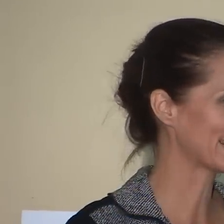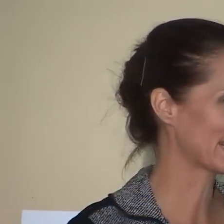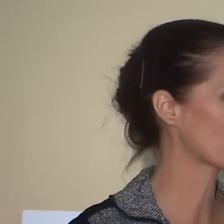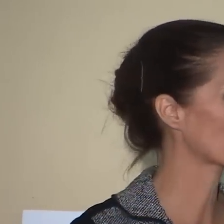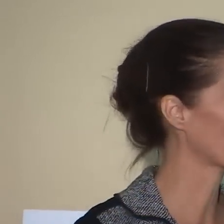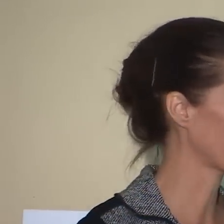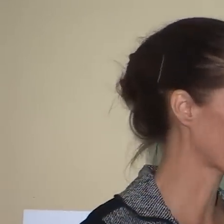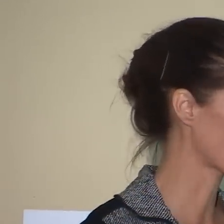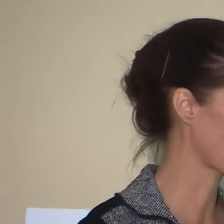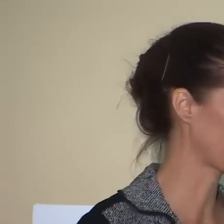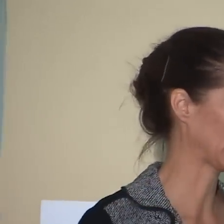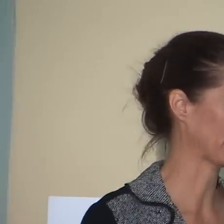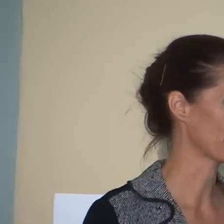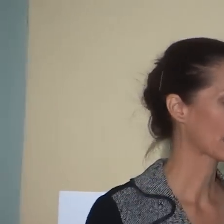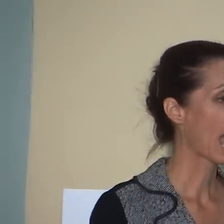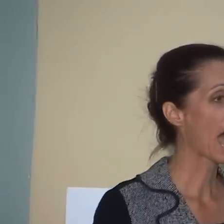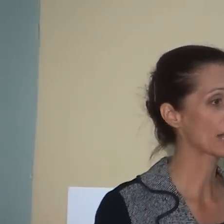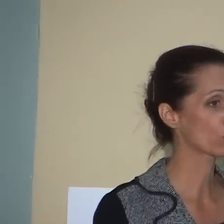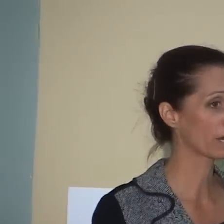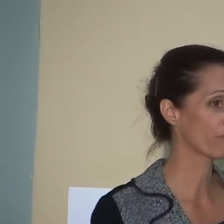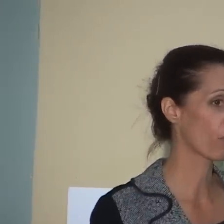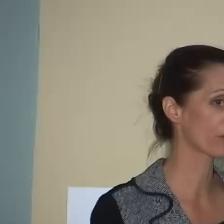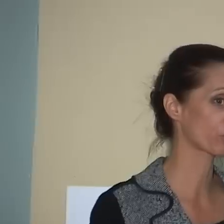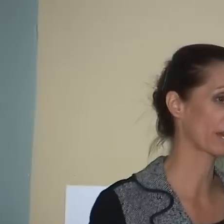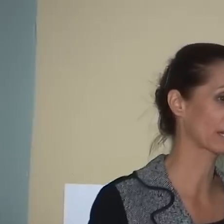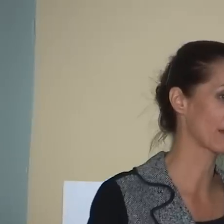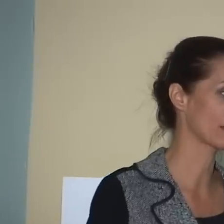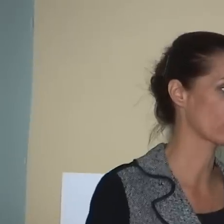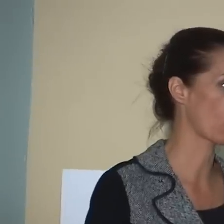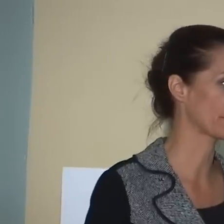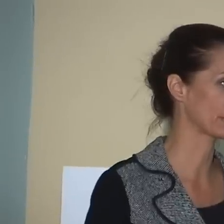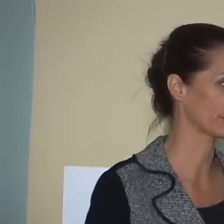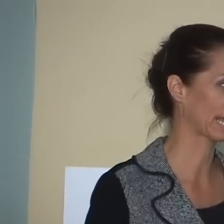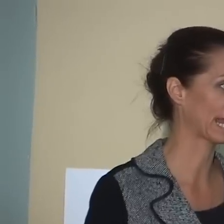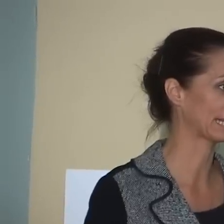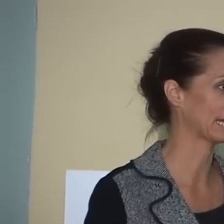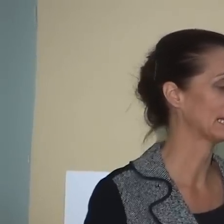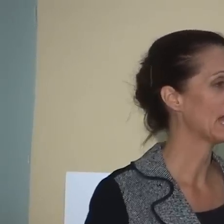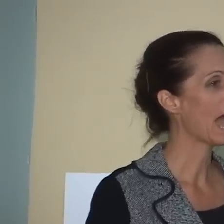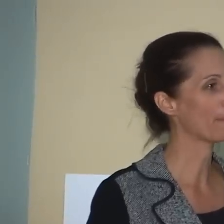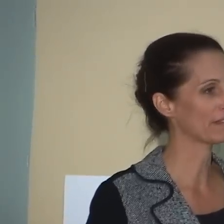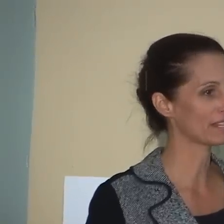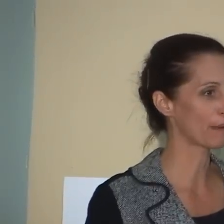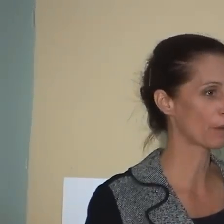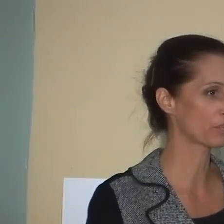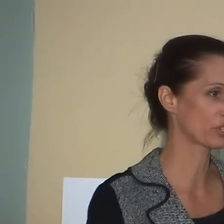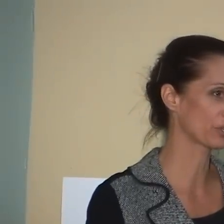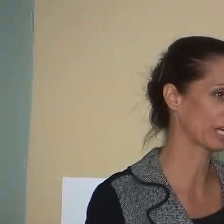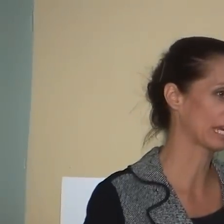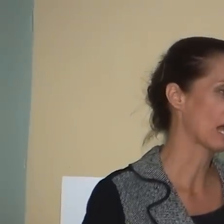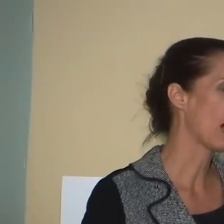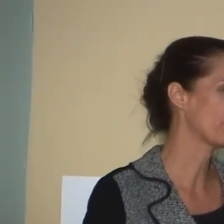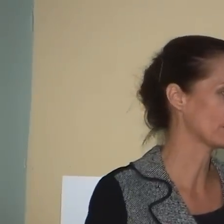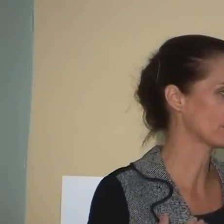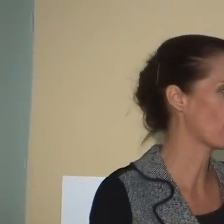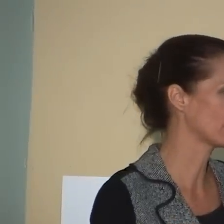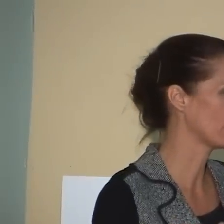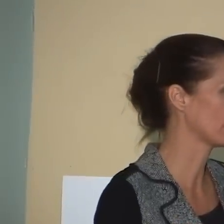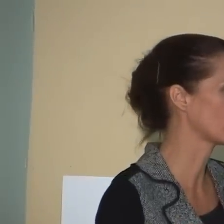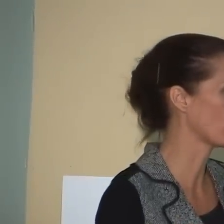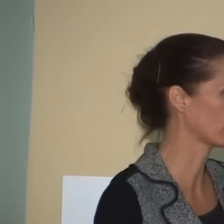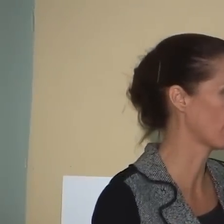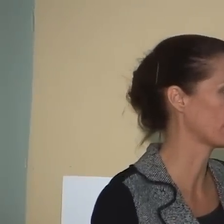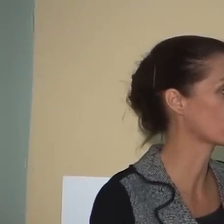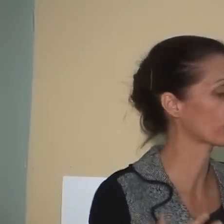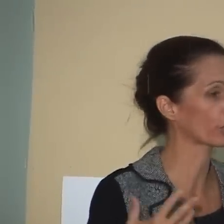time I was 18, I started my first company. At 24, I recognized as top dealer in Canada. And by the time I was 30, I built a